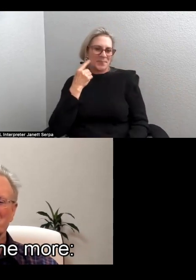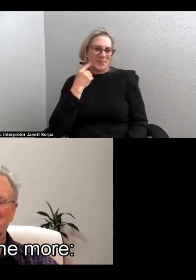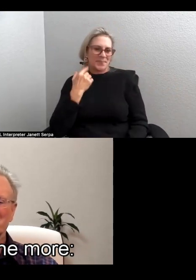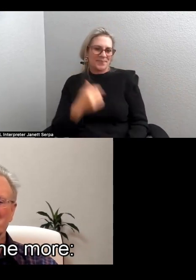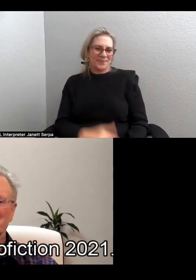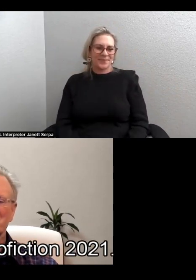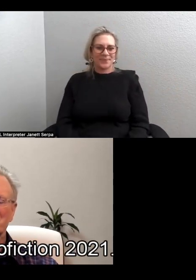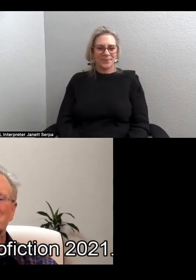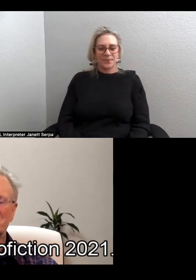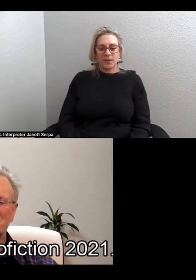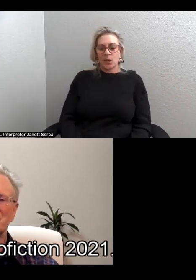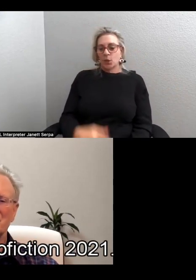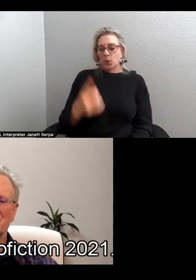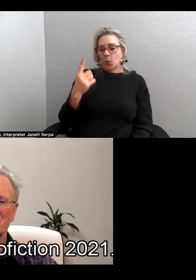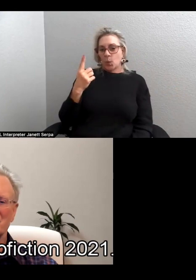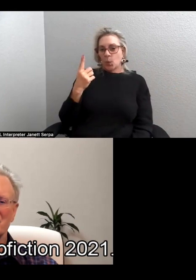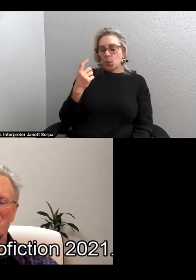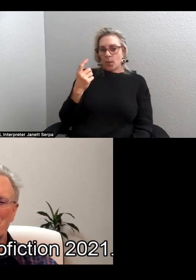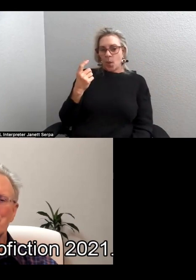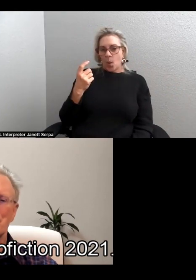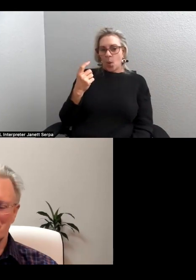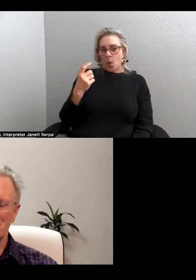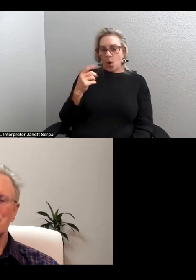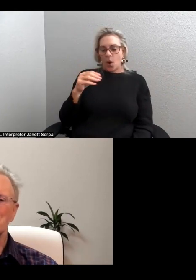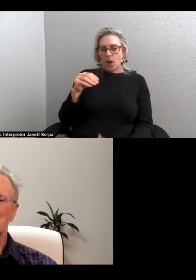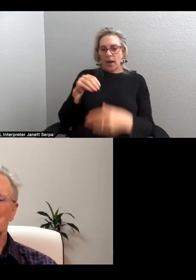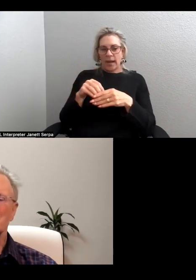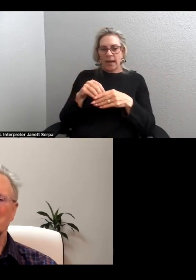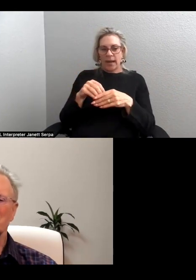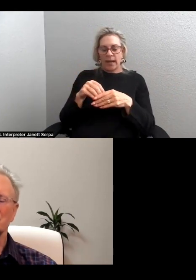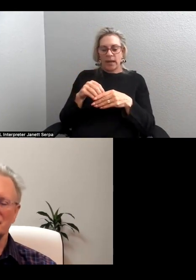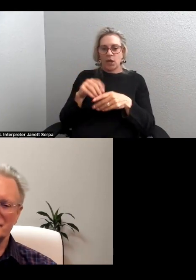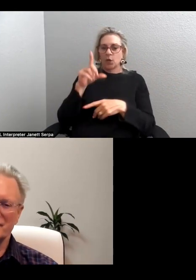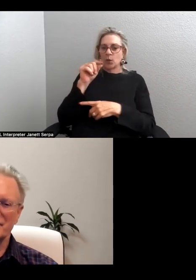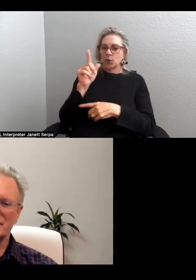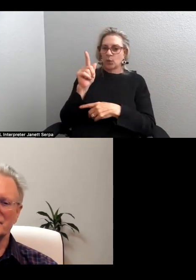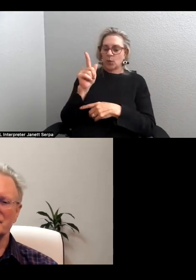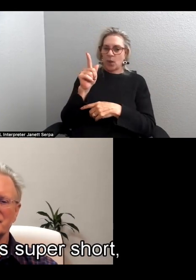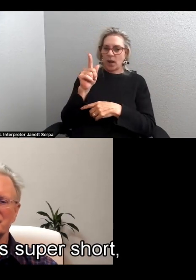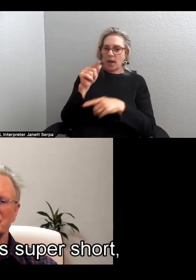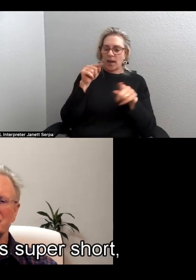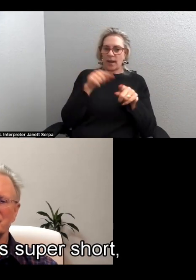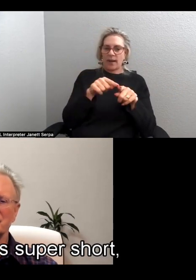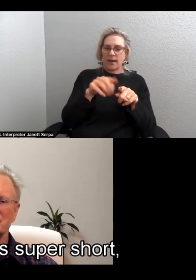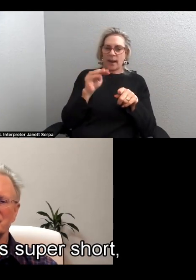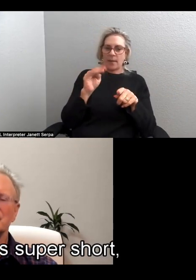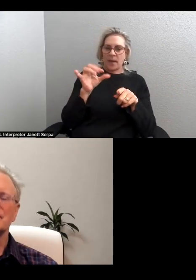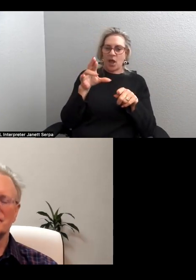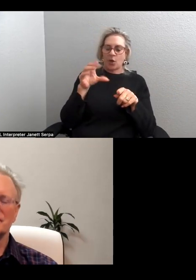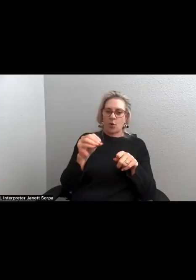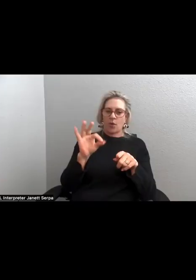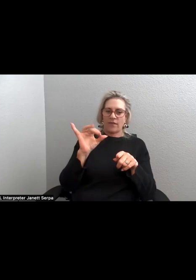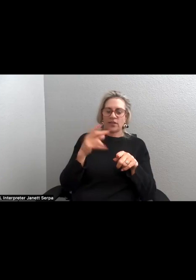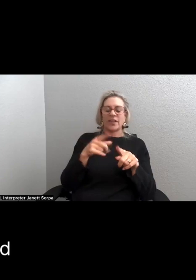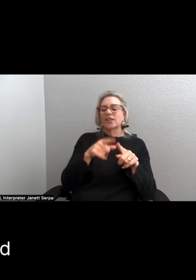There's one more in the Best Microfish in 2021. Now, this is also, it's super short,